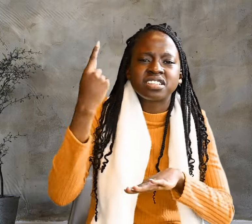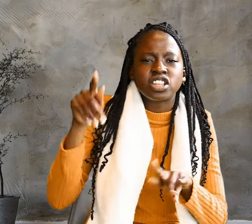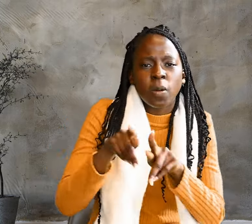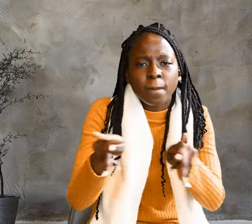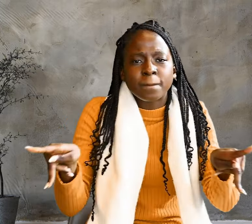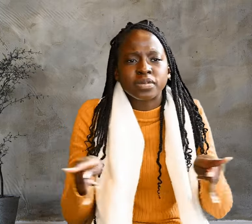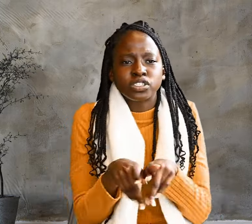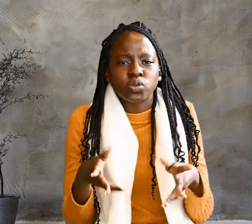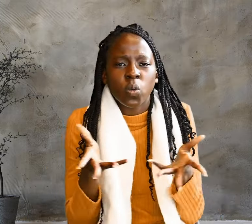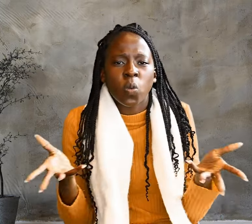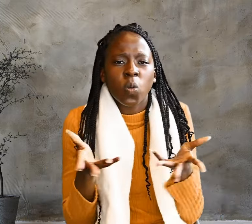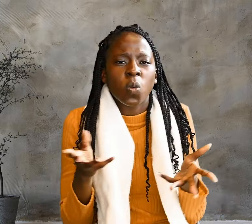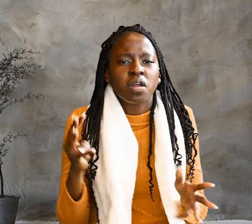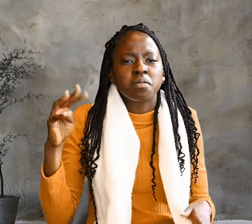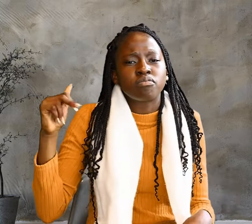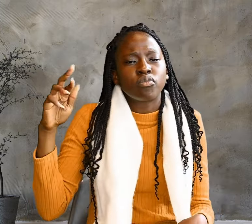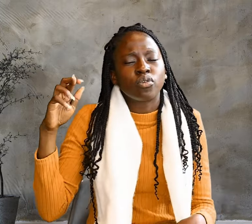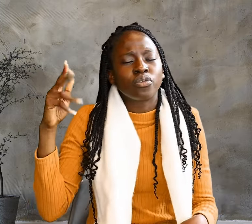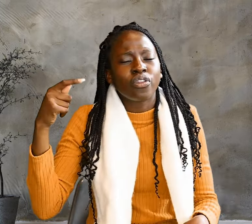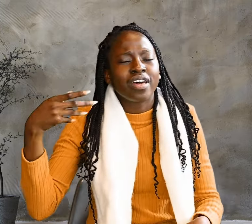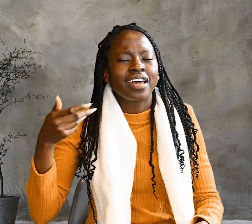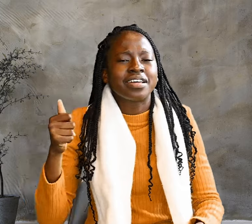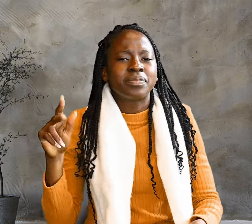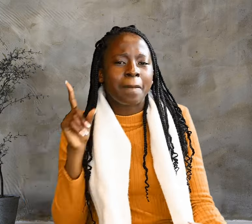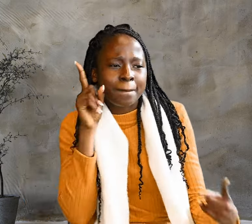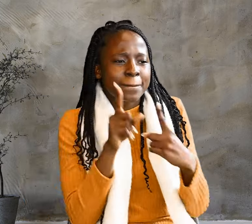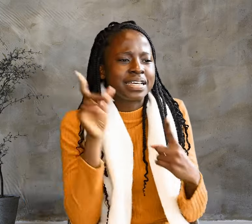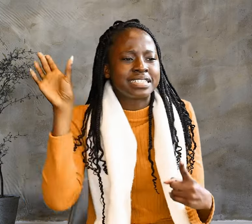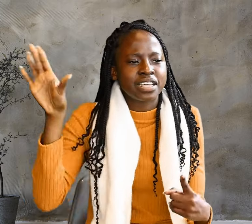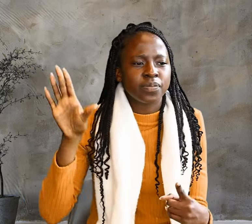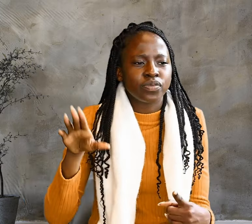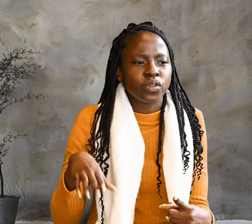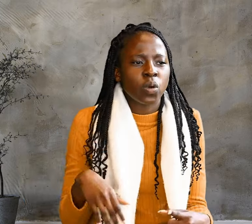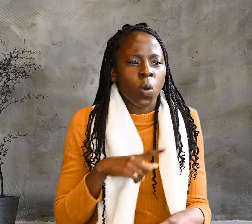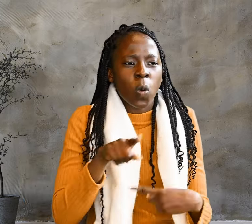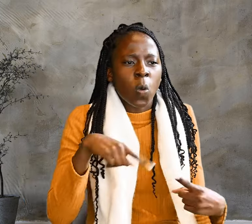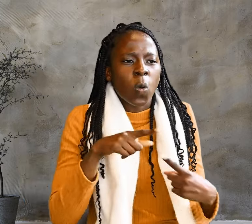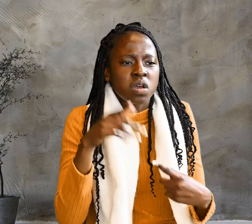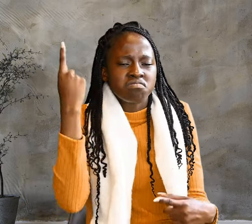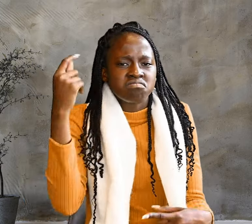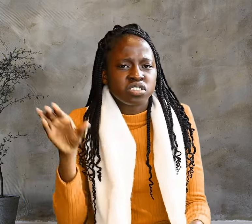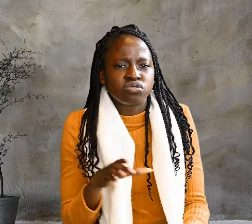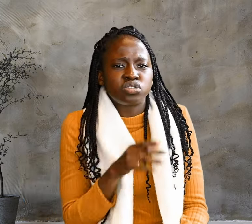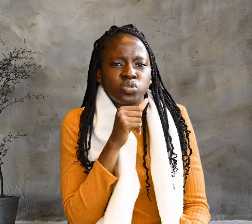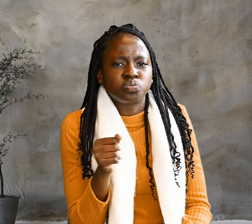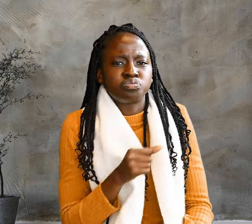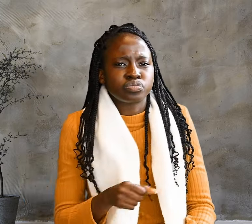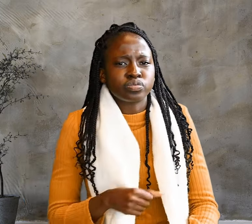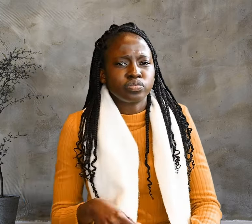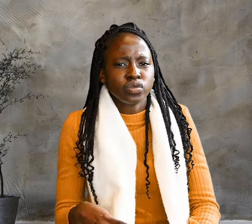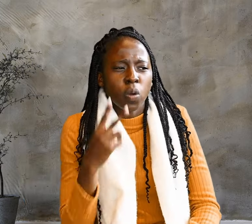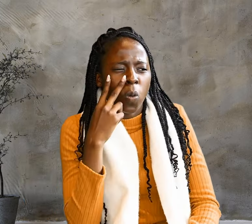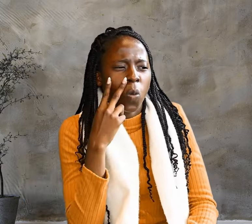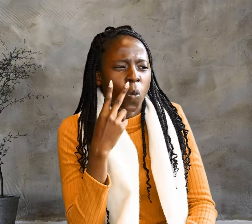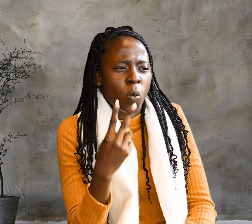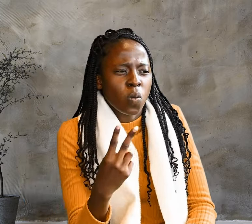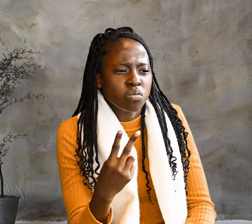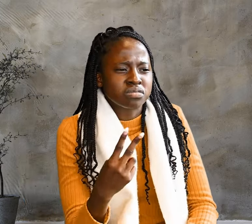When the Jews, who had been with Mary in the house comforting her, noticed how quickly she got up and went out,